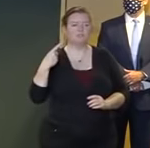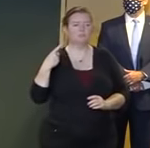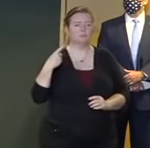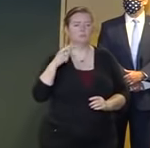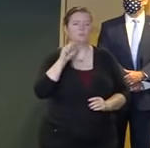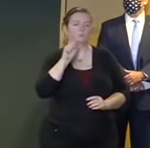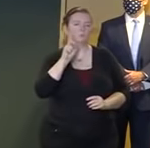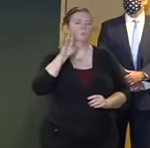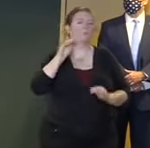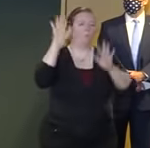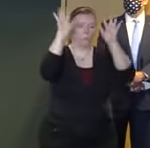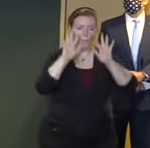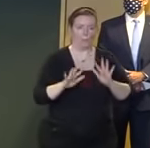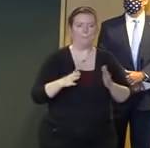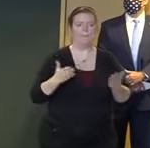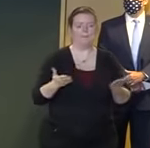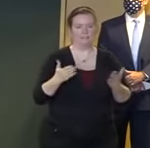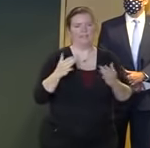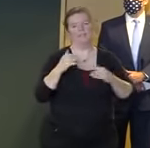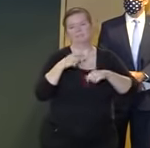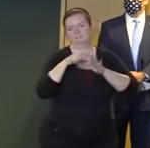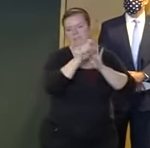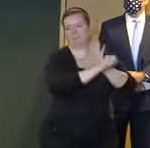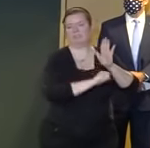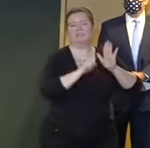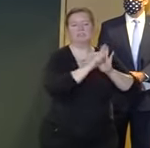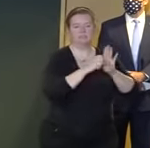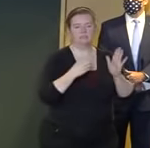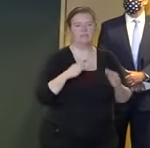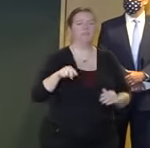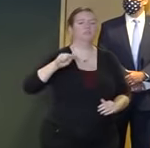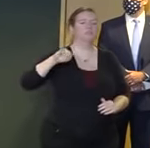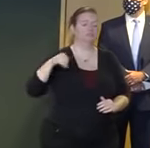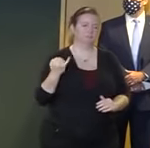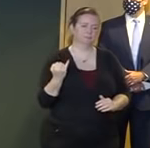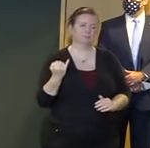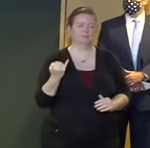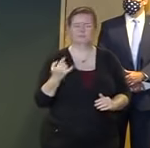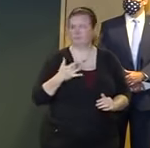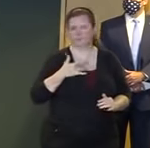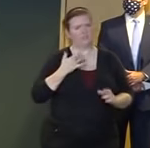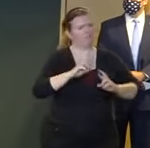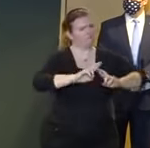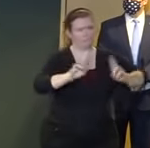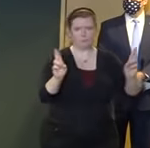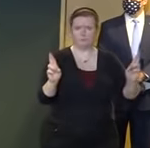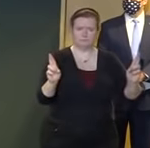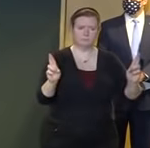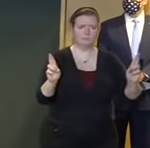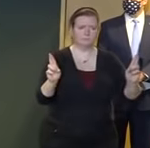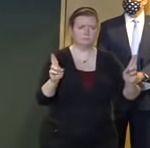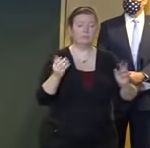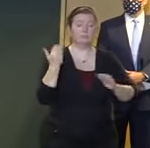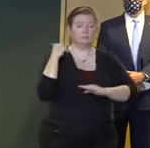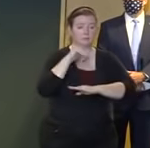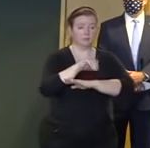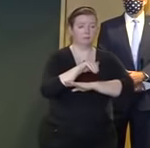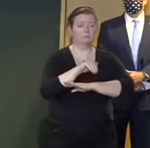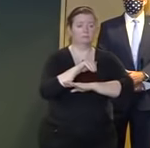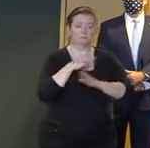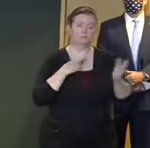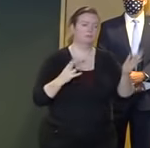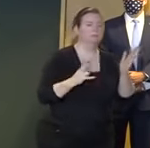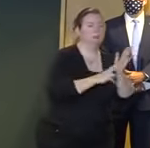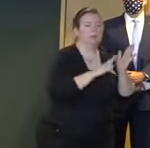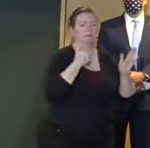of the season rather and we believe we are ready for it last night I signed an executive order placing New Jersey under a state of